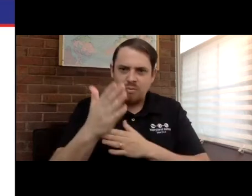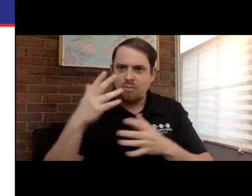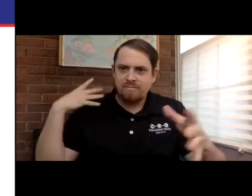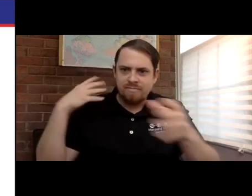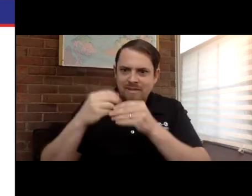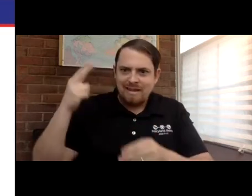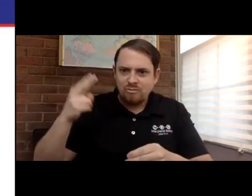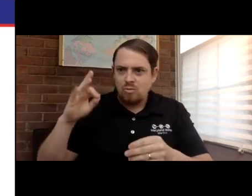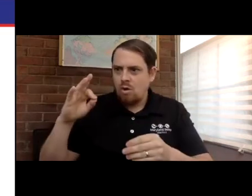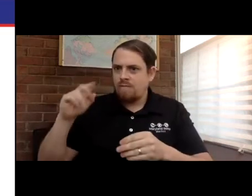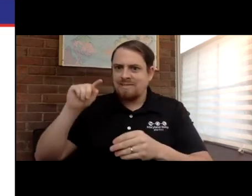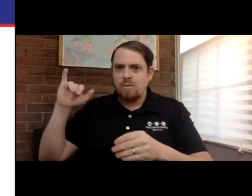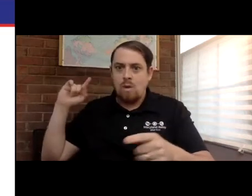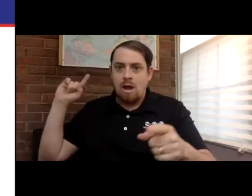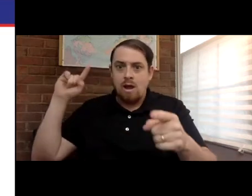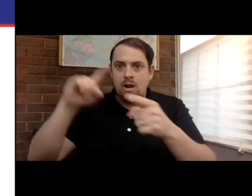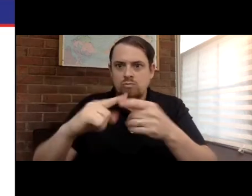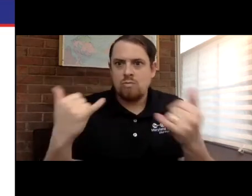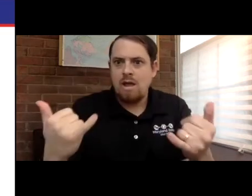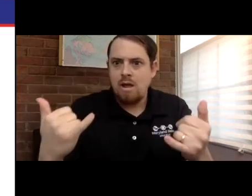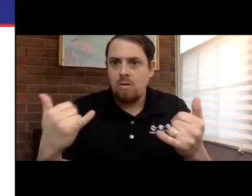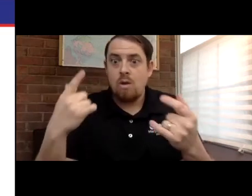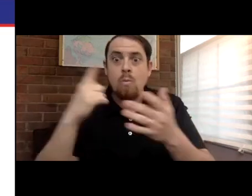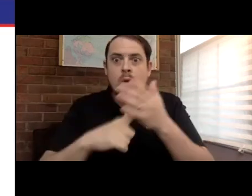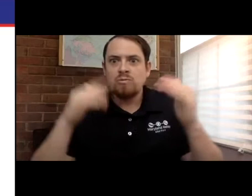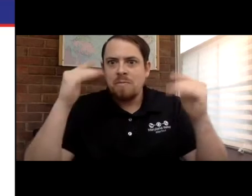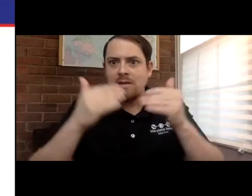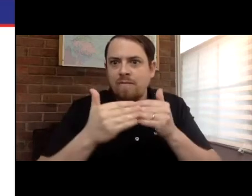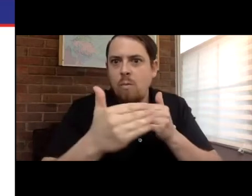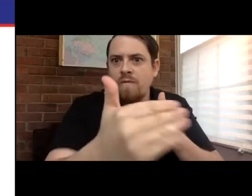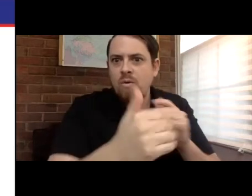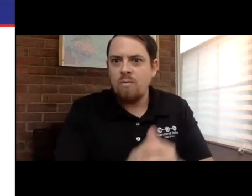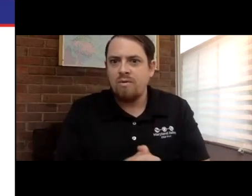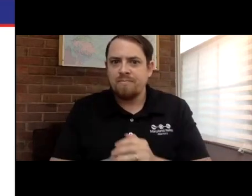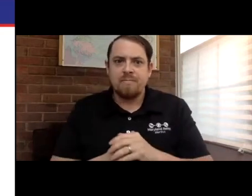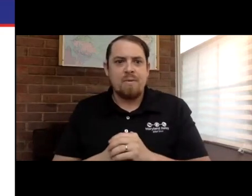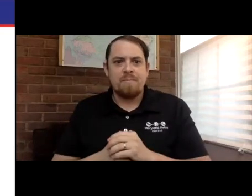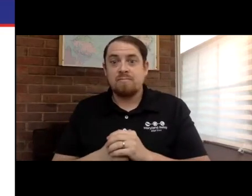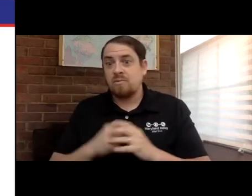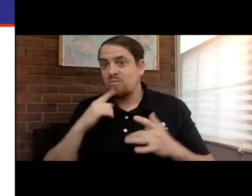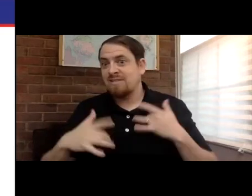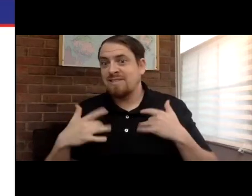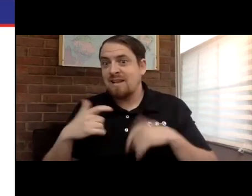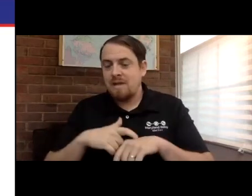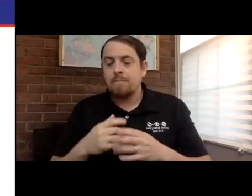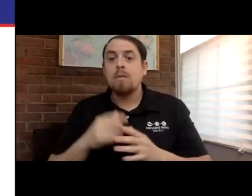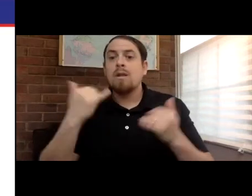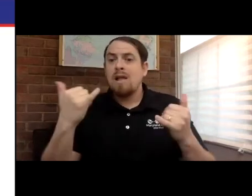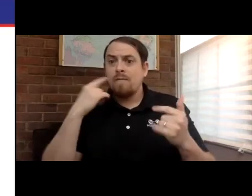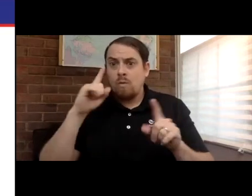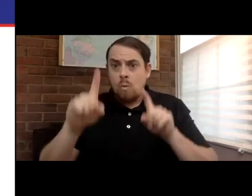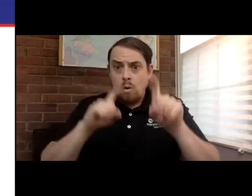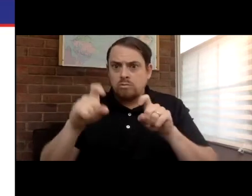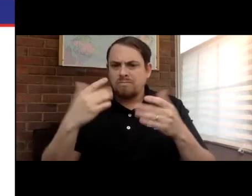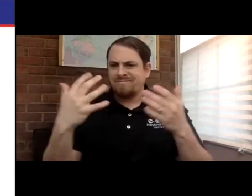So these are all the things we're planning to cover, give you a little bit of history about the TTY up until the present day, and what we can expect moving